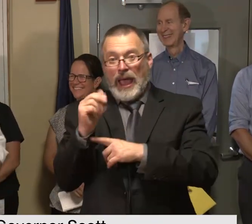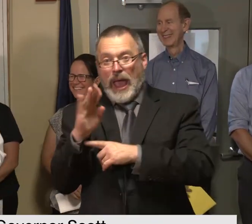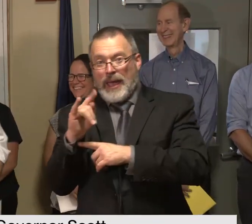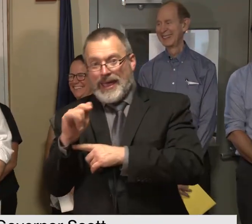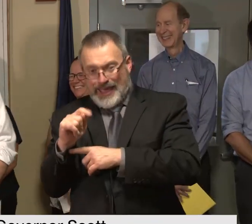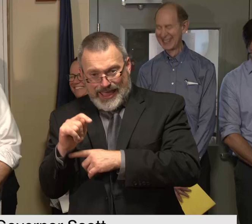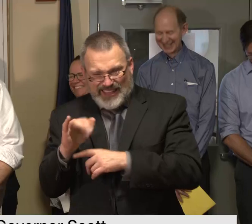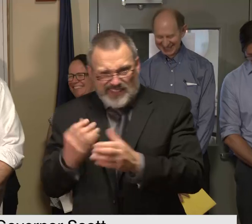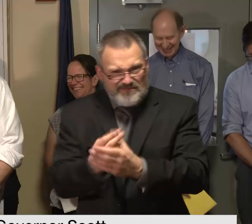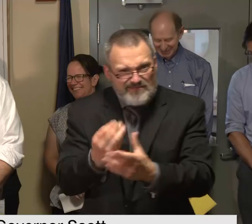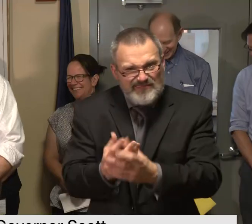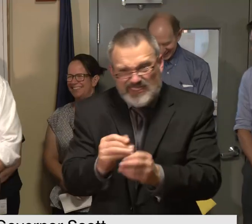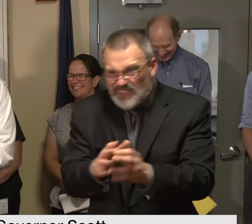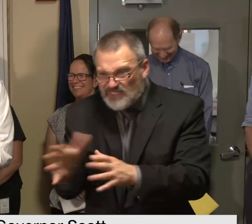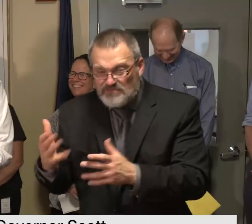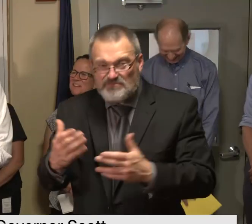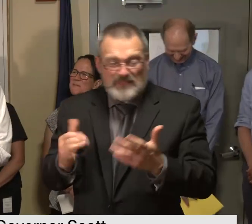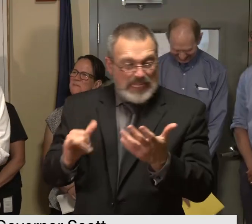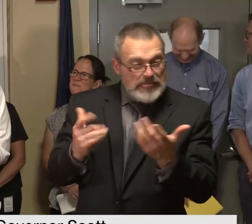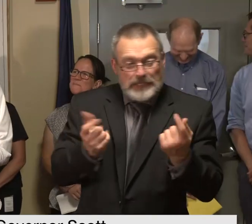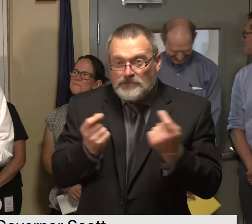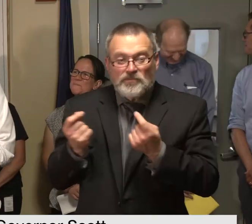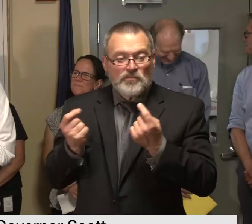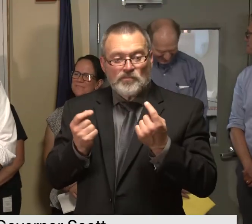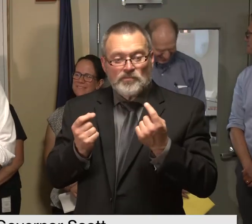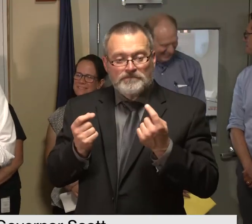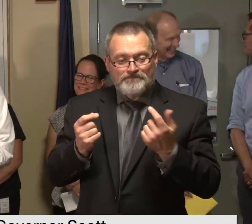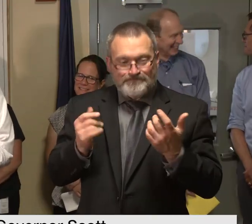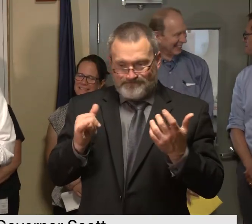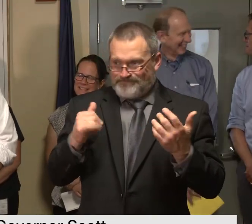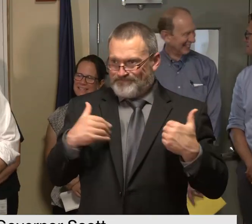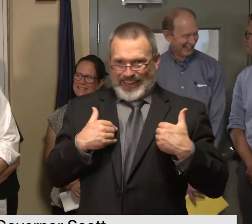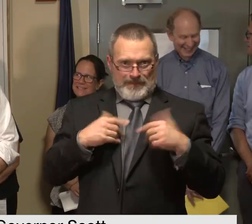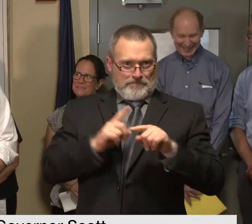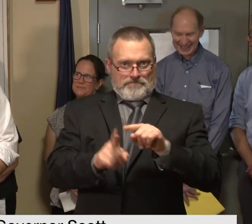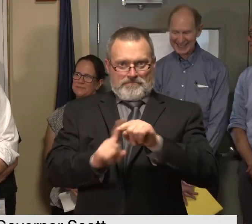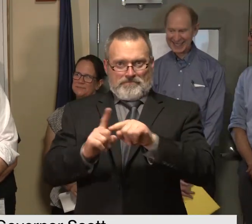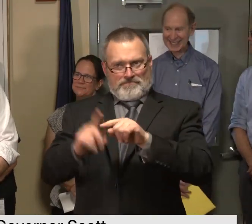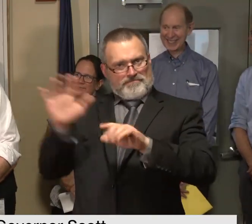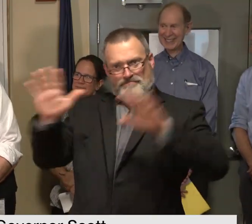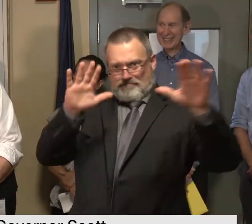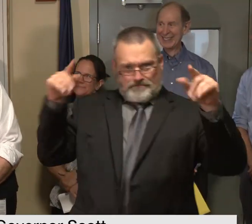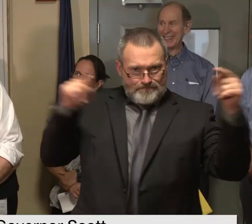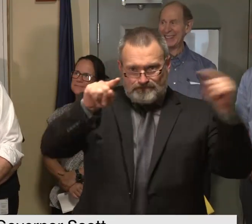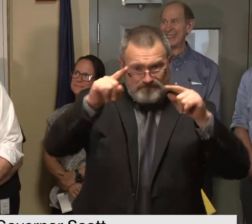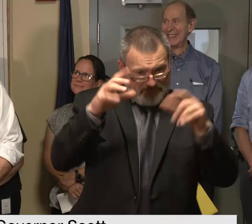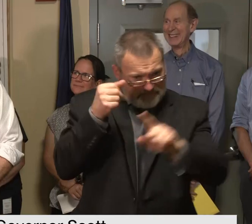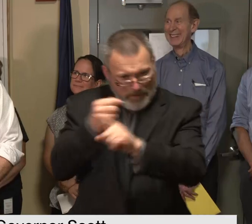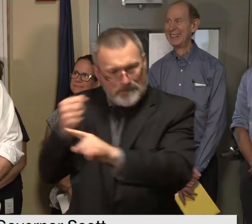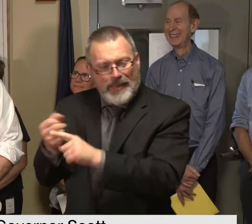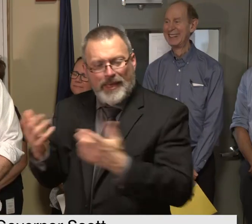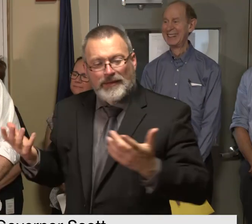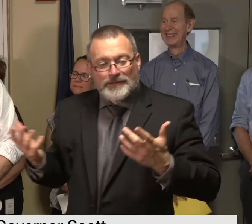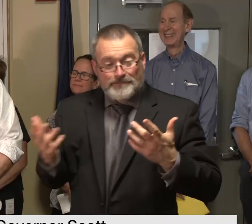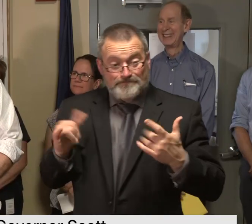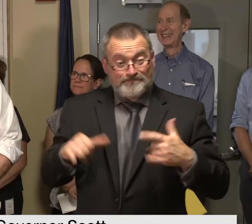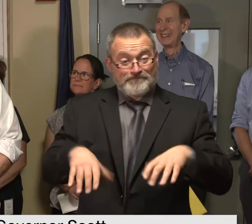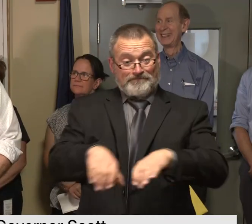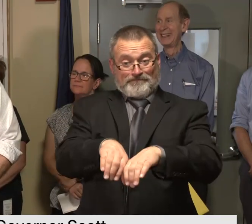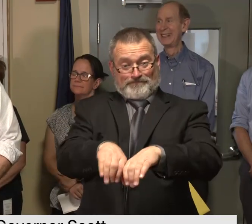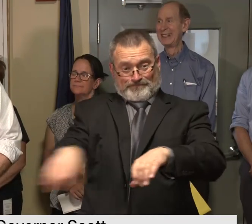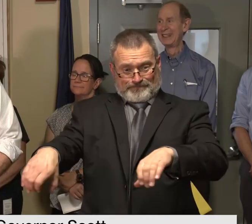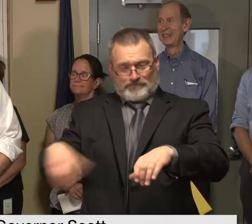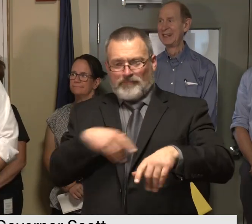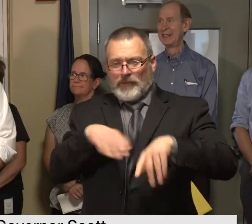yes that too but what happens is while we have these culverts programmed and we